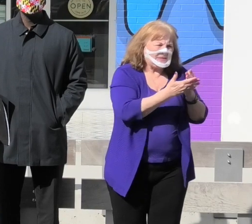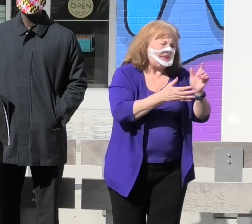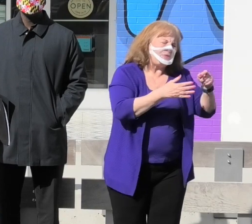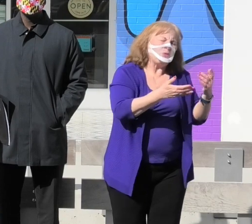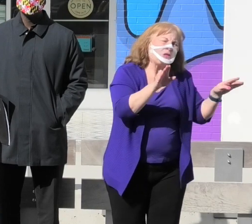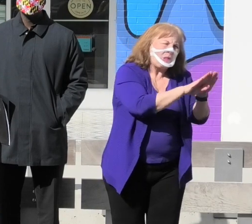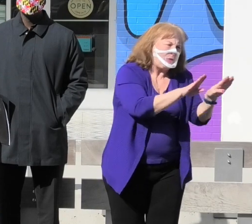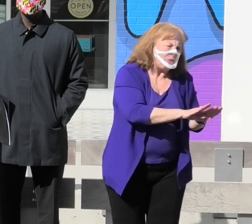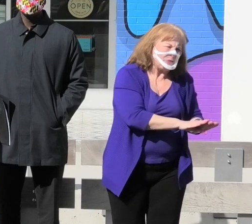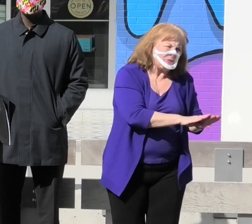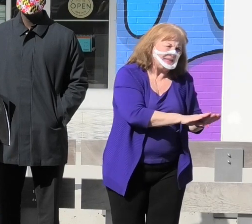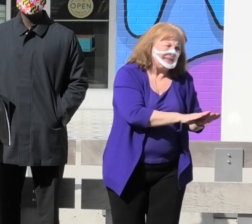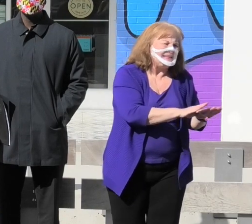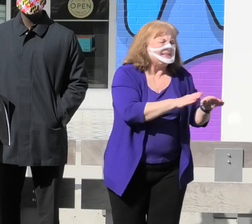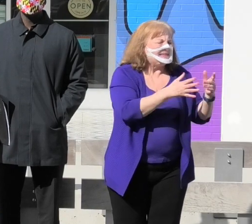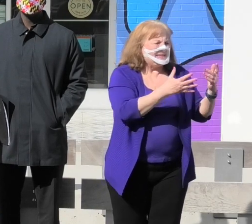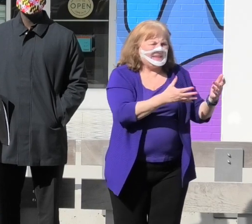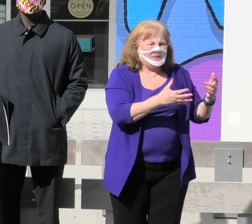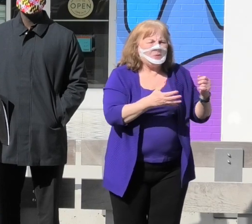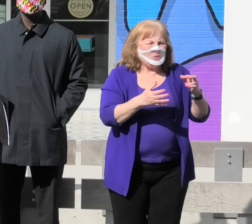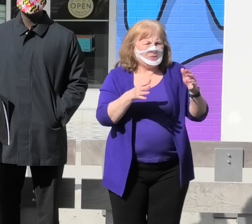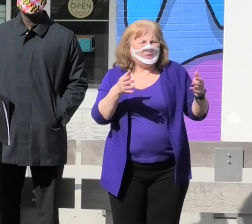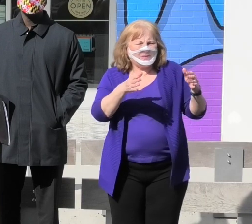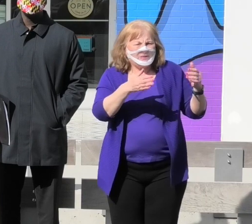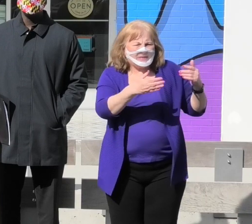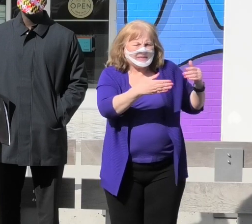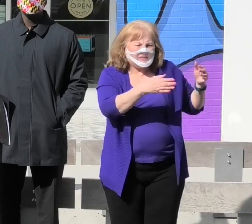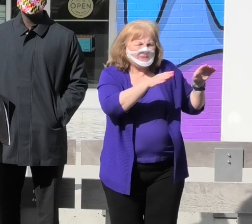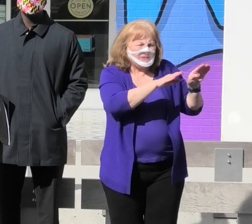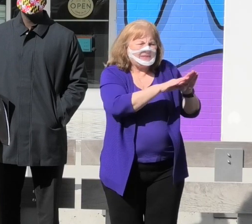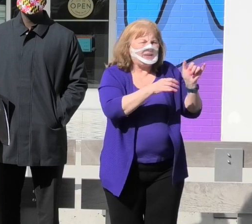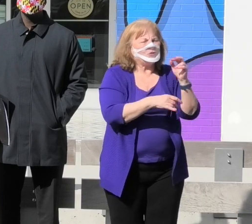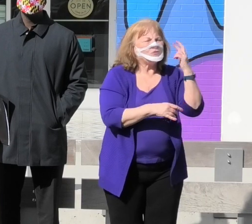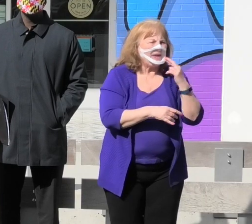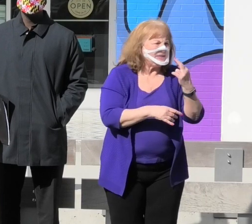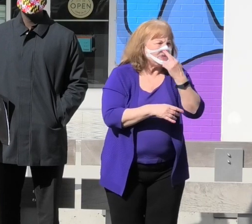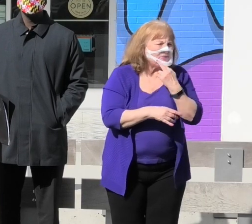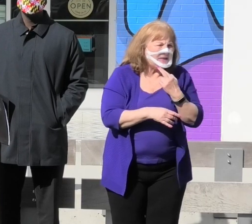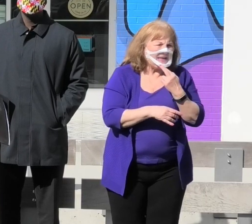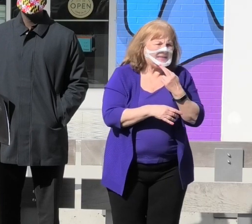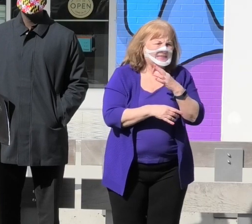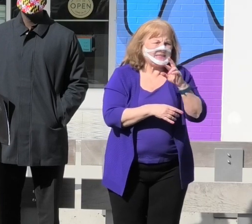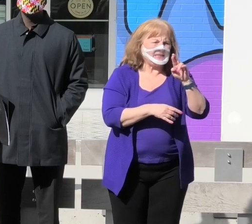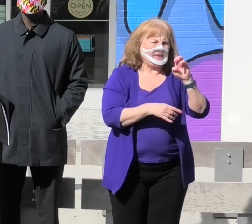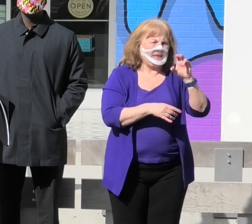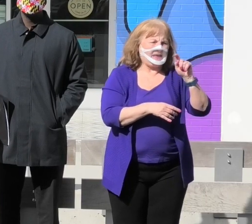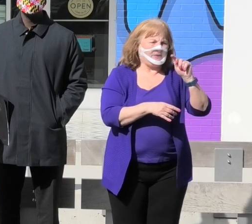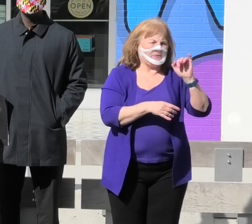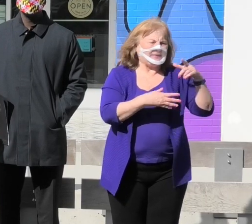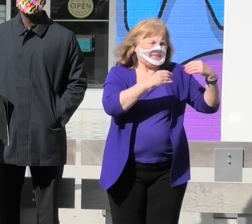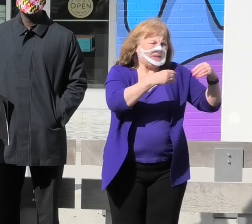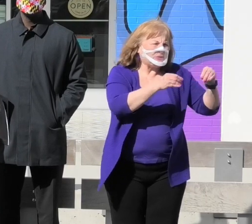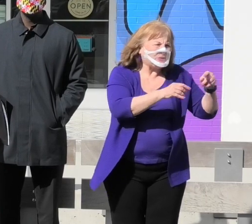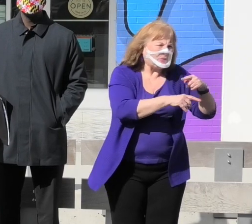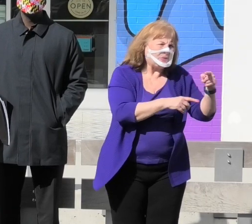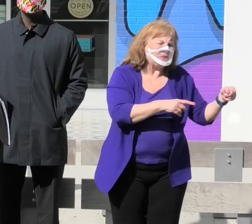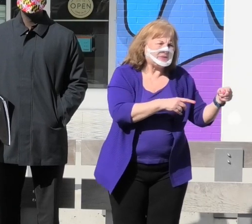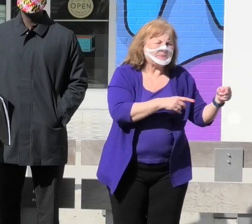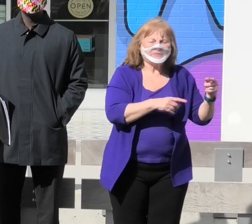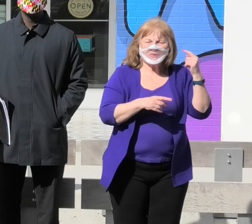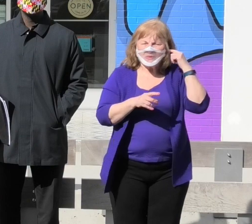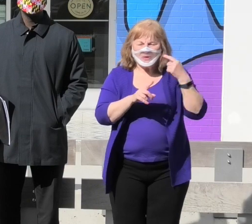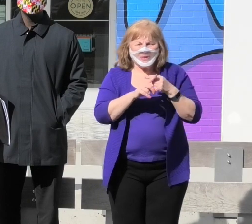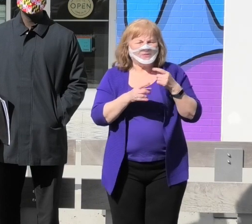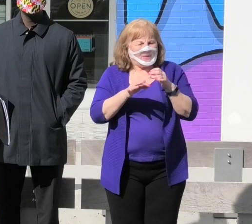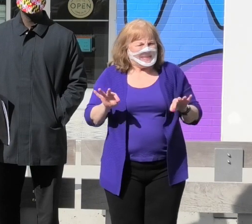close or significantly curtail operations such as restaurants and retail operations. We also heard